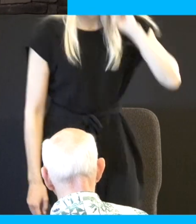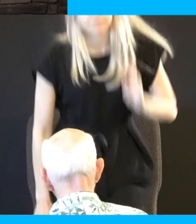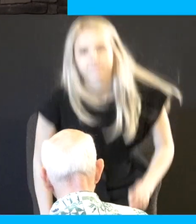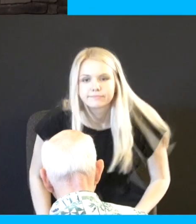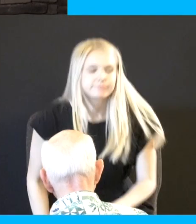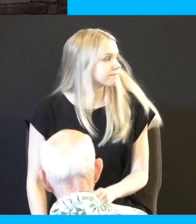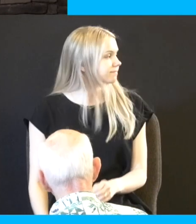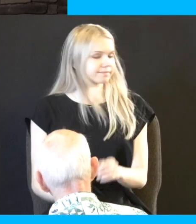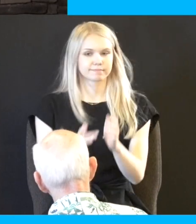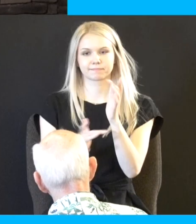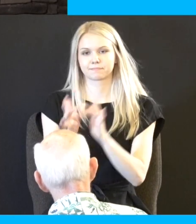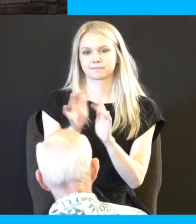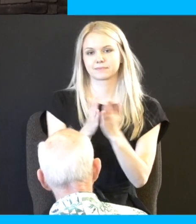is you shall love your neighbors yourself.